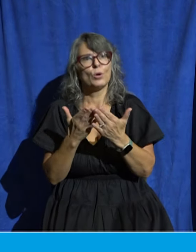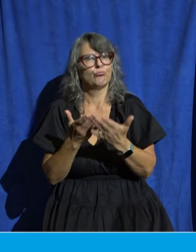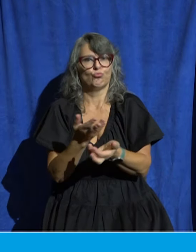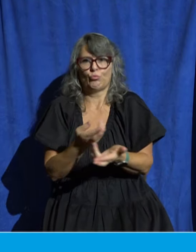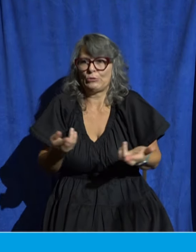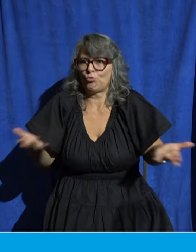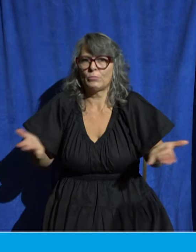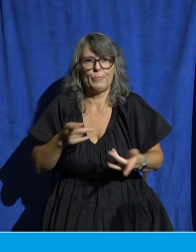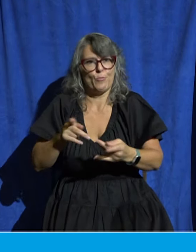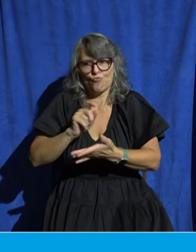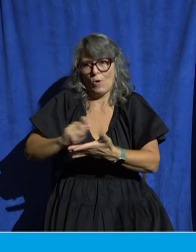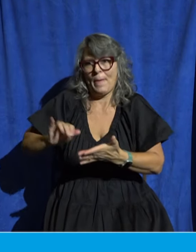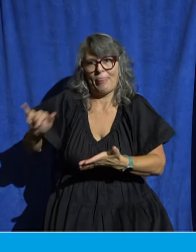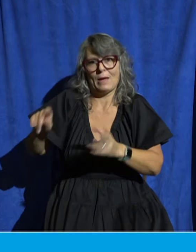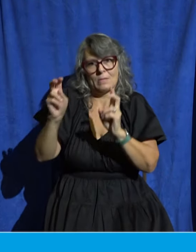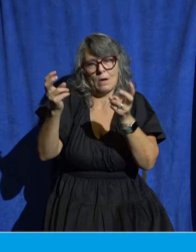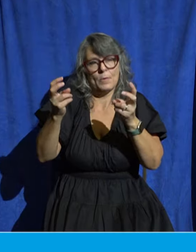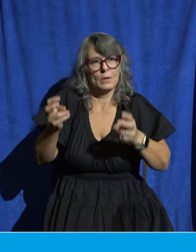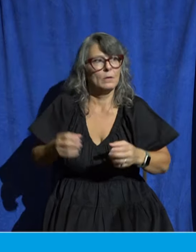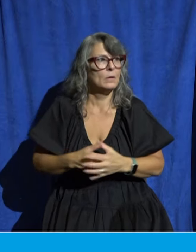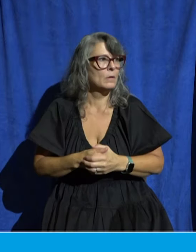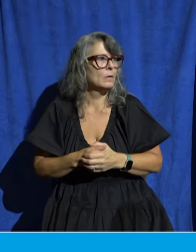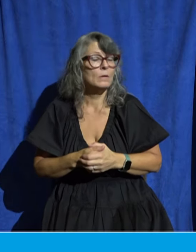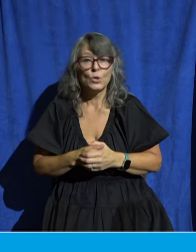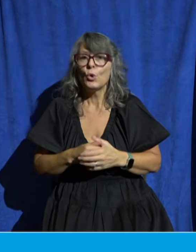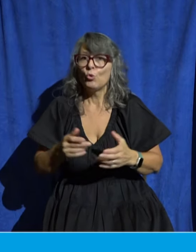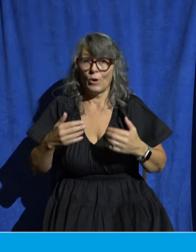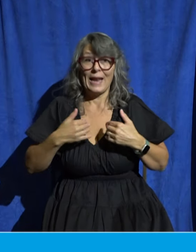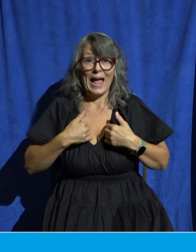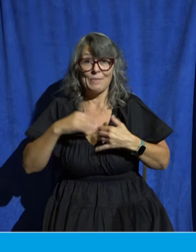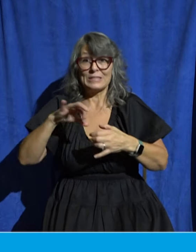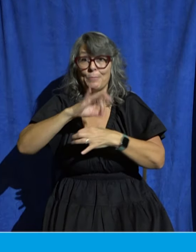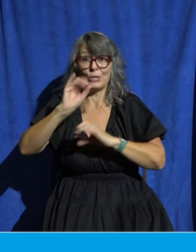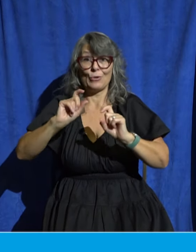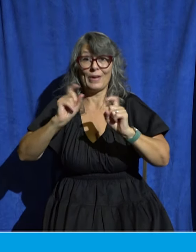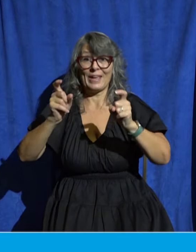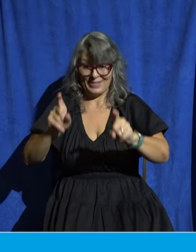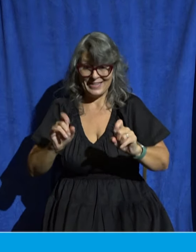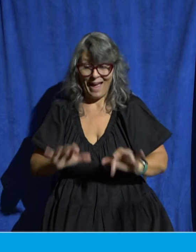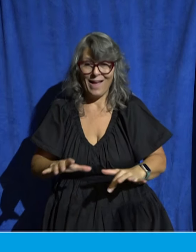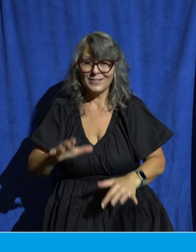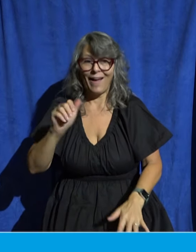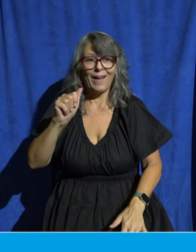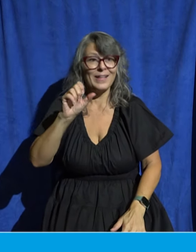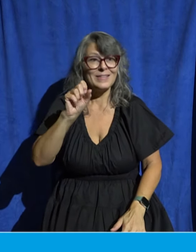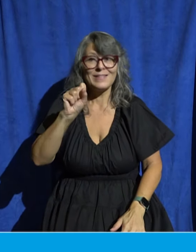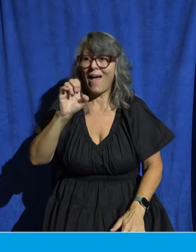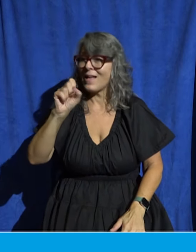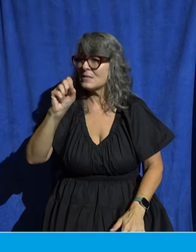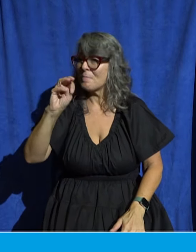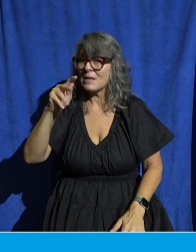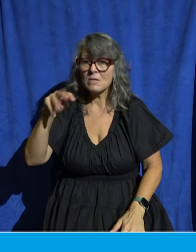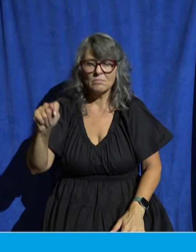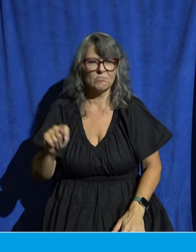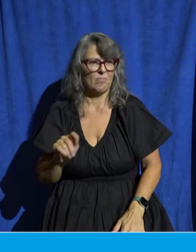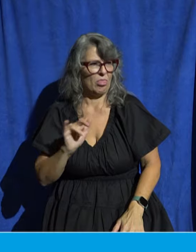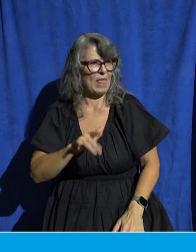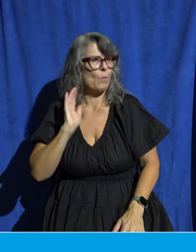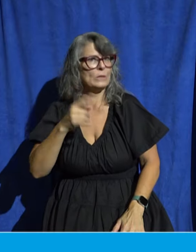often recommend just take a spiritual gifts test or assessment. Answer these questions and the test will tell you what your gifts are. And while